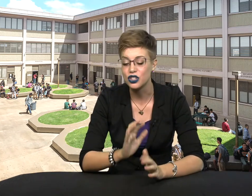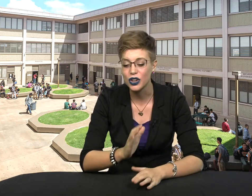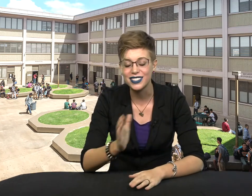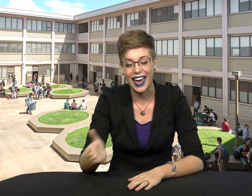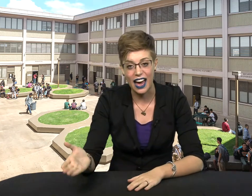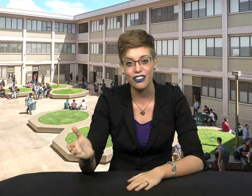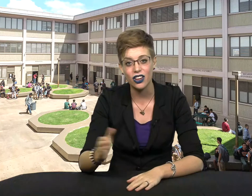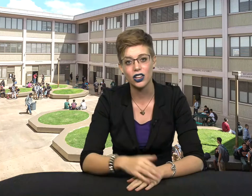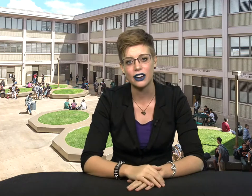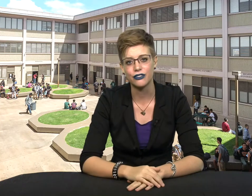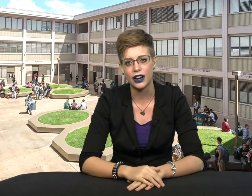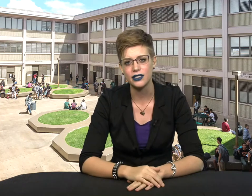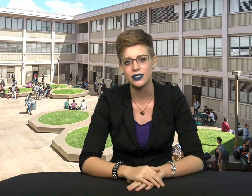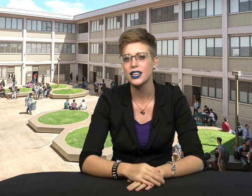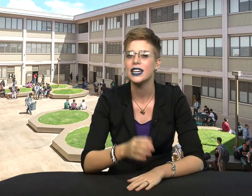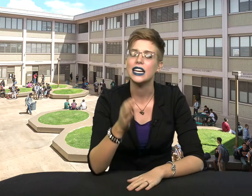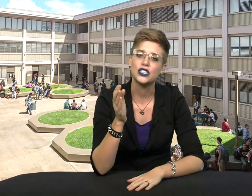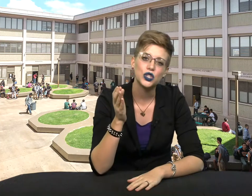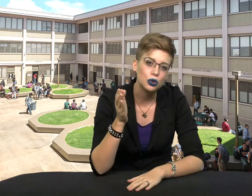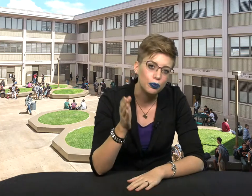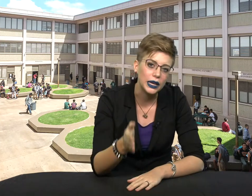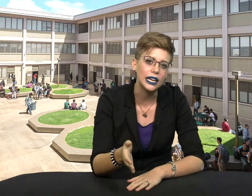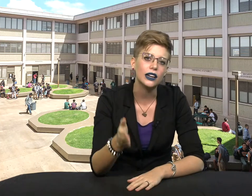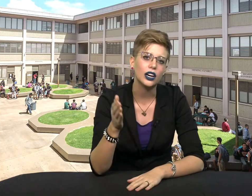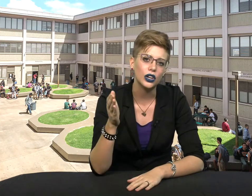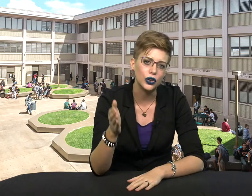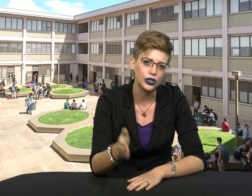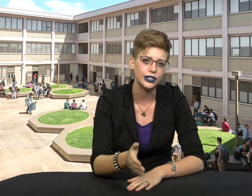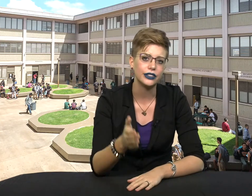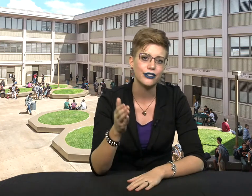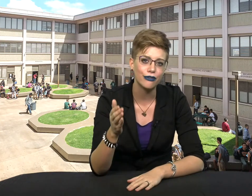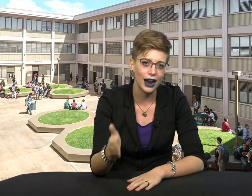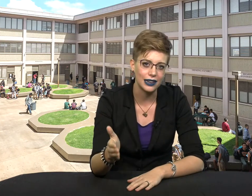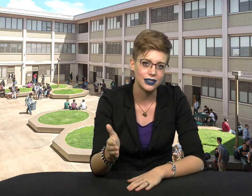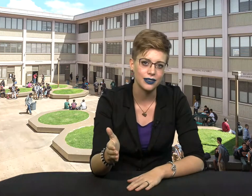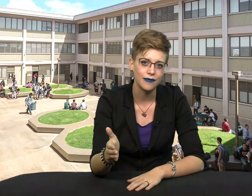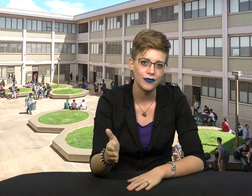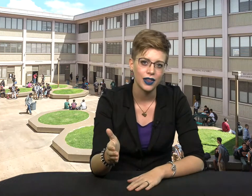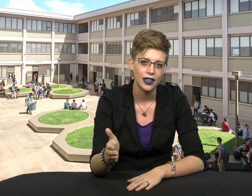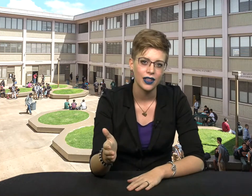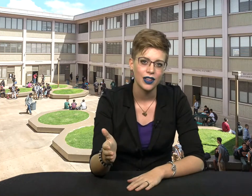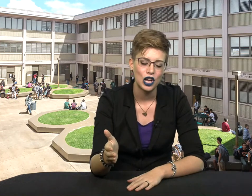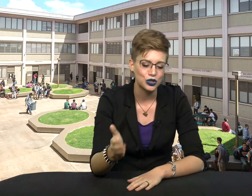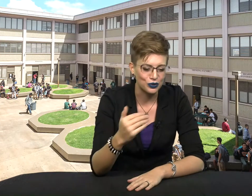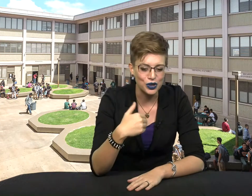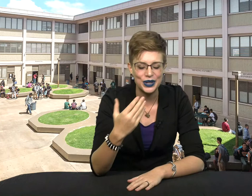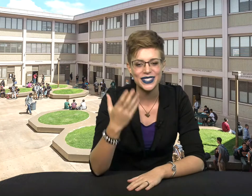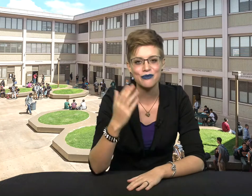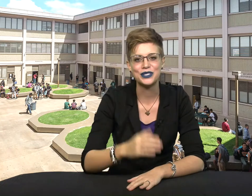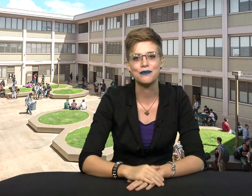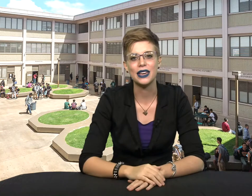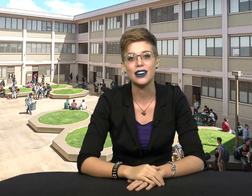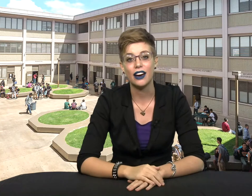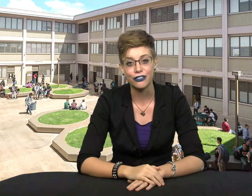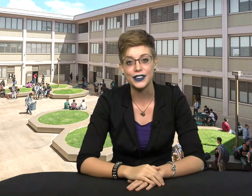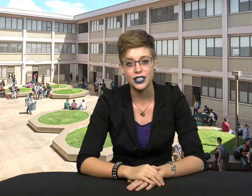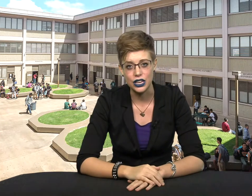trick to having a lot of friends is to be a good friend. So if you want someone to be a friend to you,